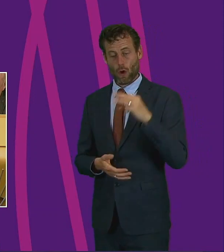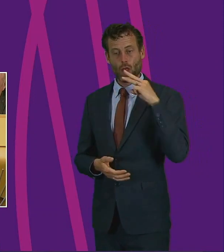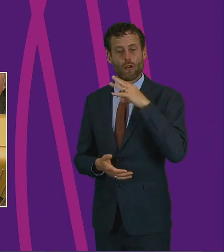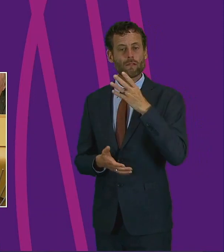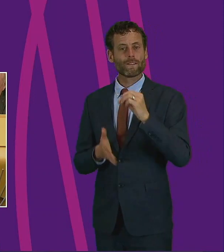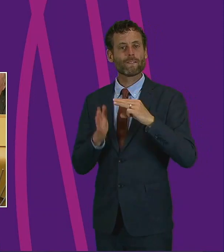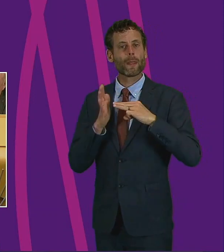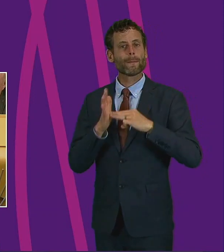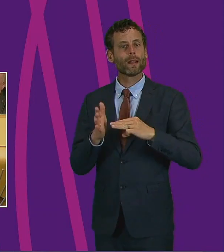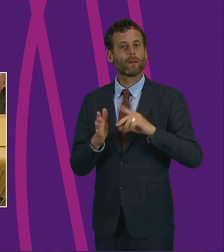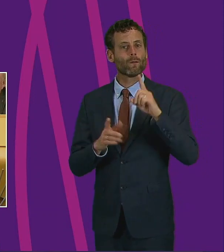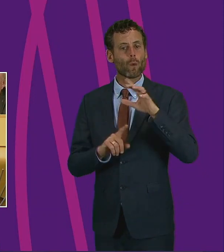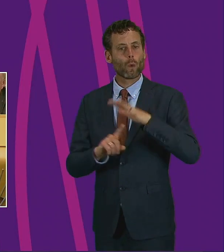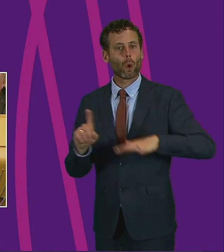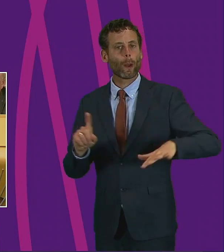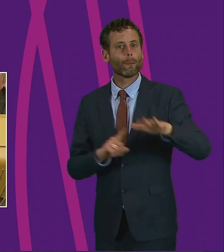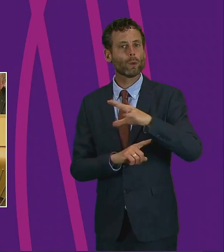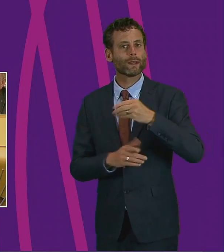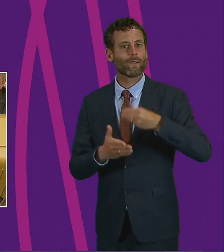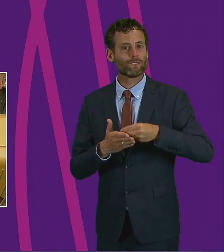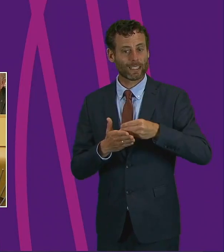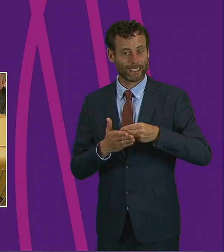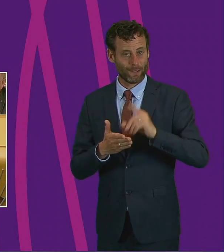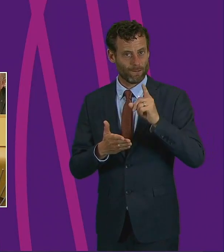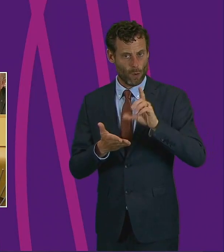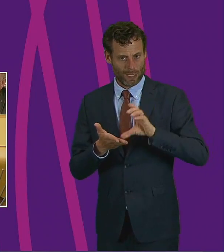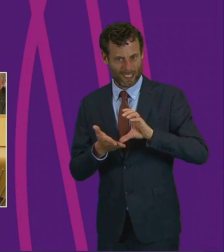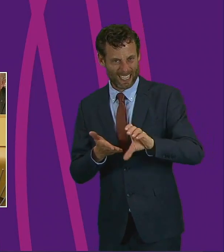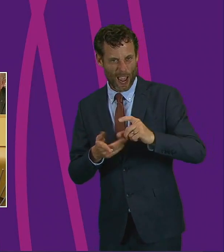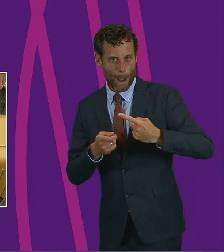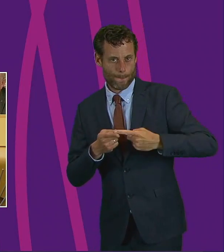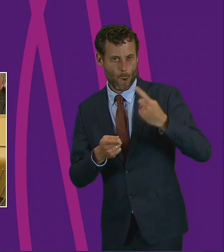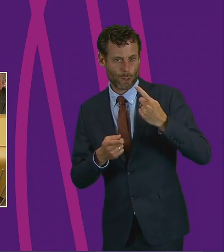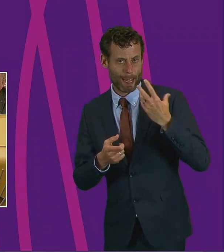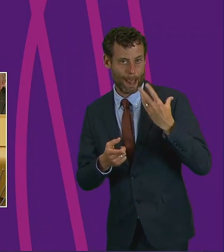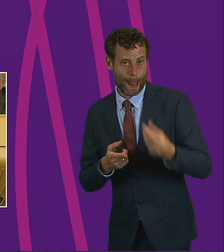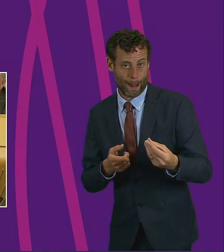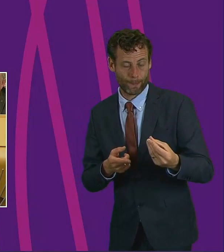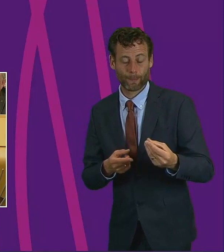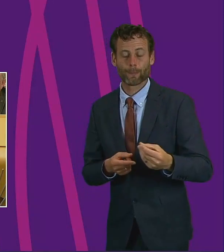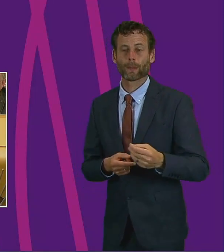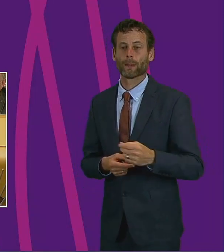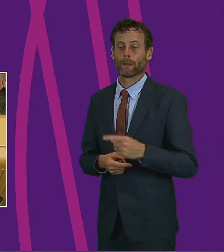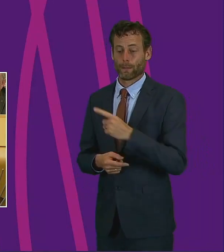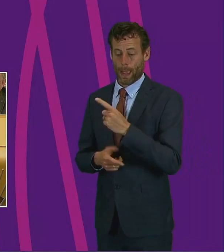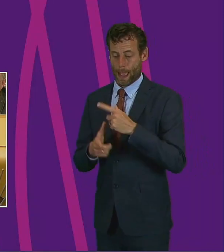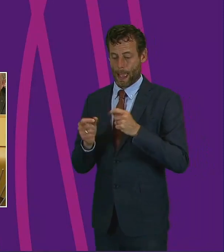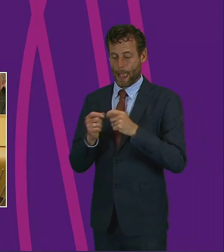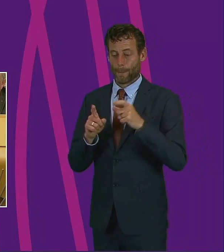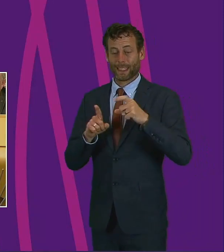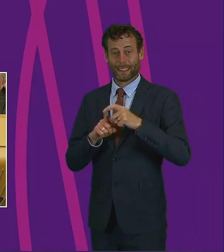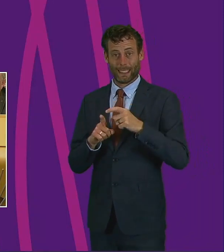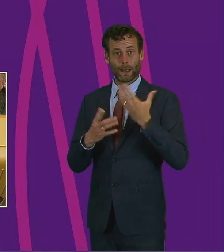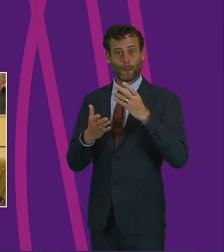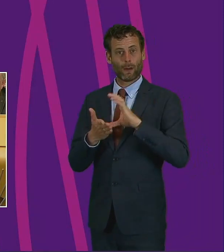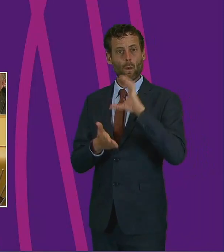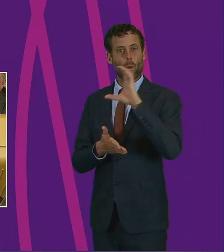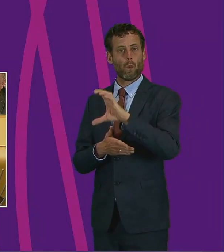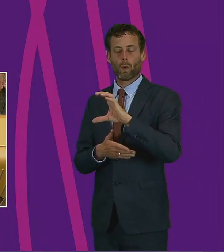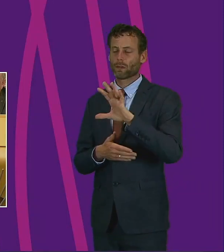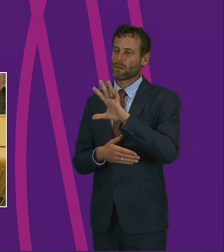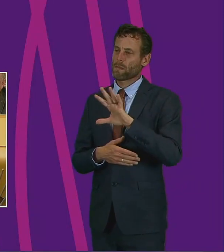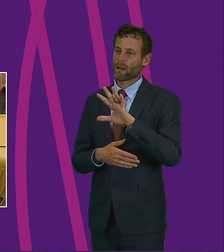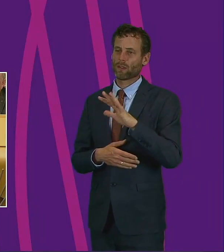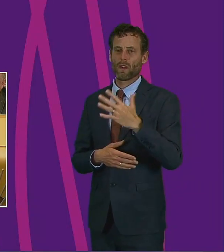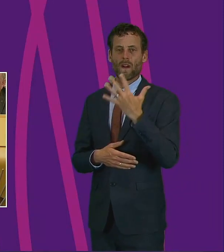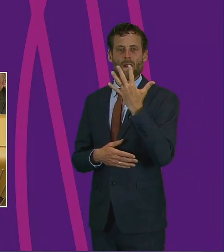address emergency needs during the COVID crisis, but also to build on this work in the long term. Aberdeenshire has been awarded around